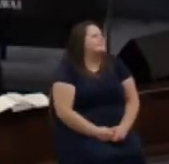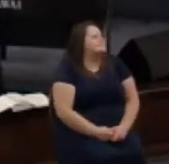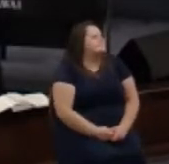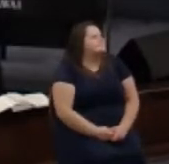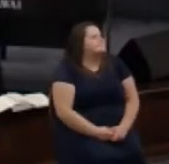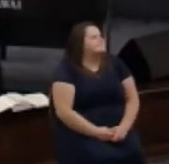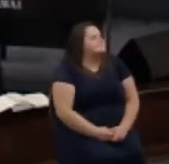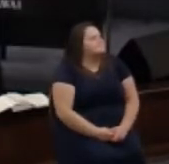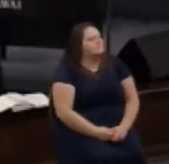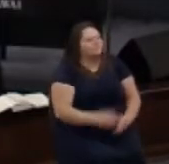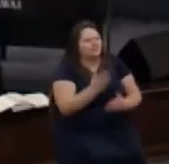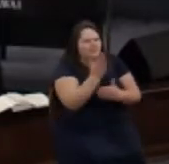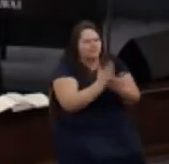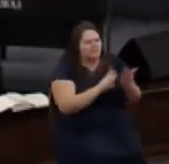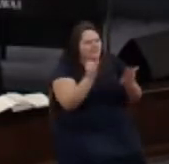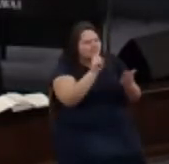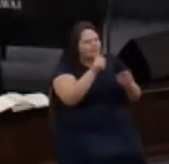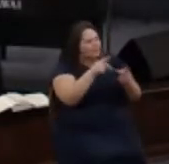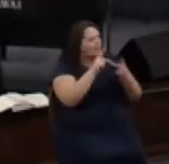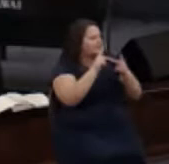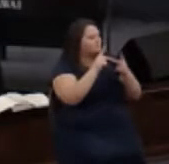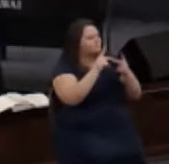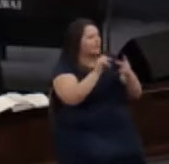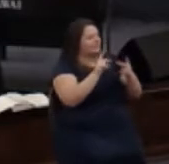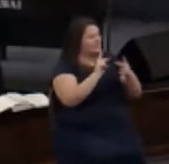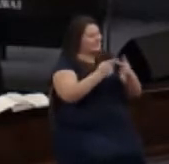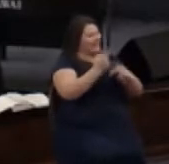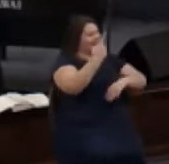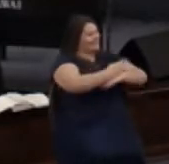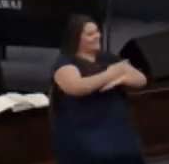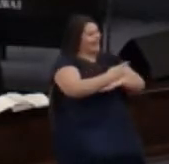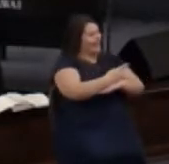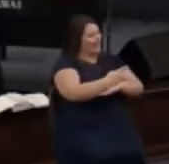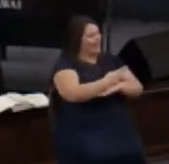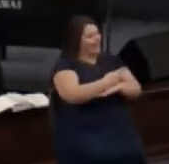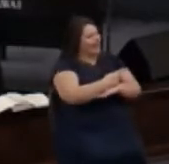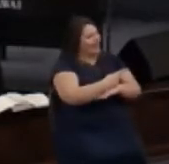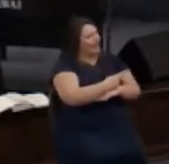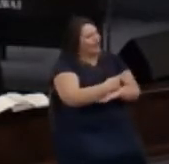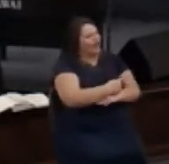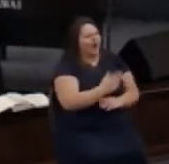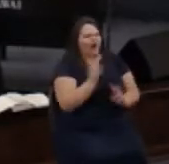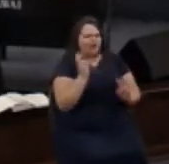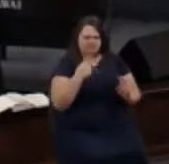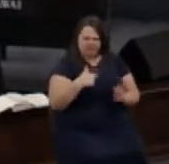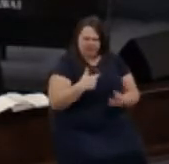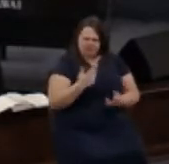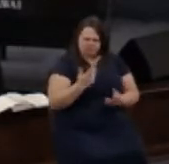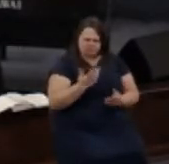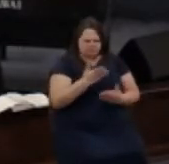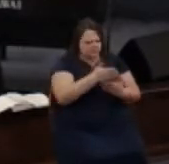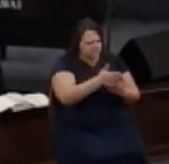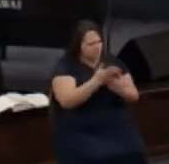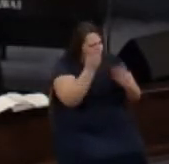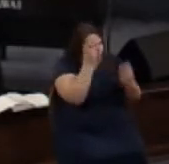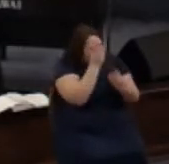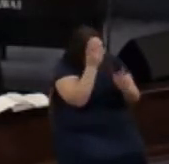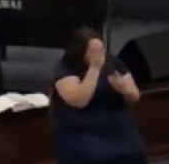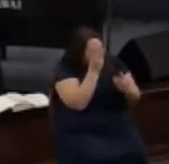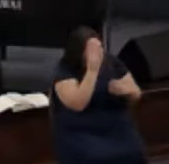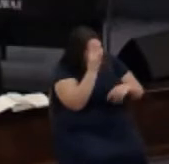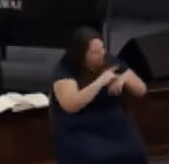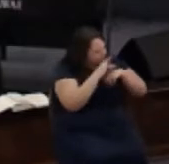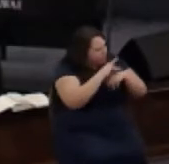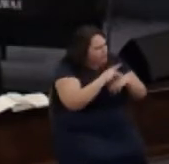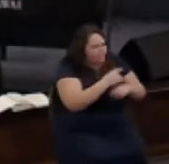somewhere in that second day I start to stop worrying about the